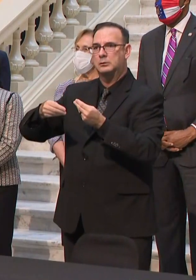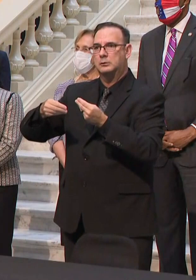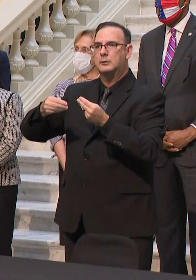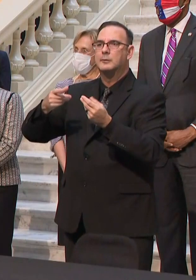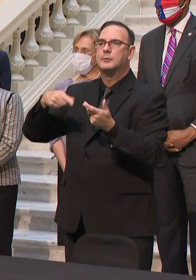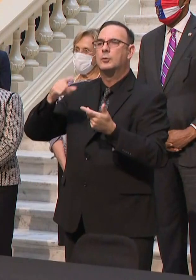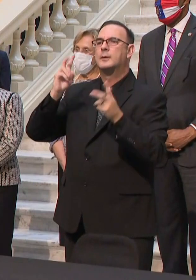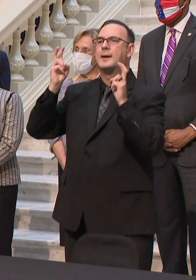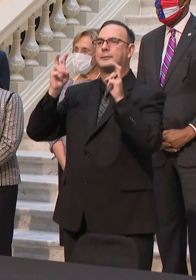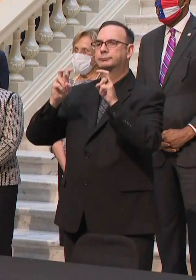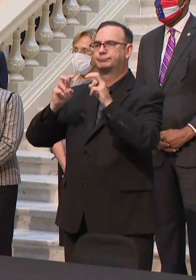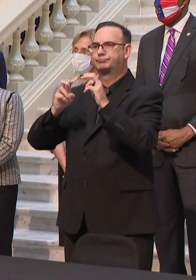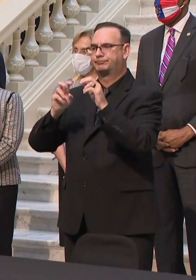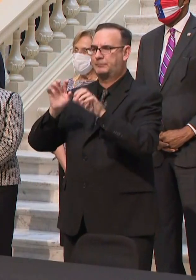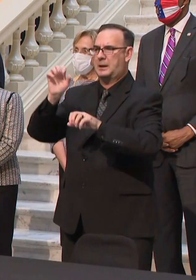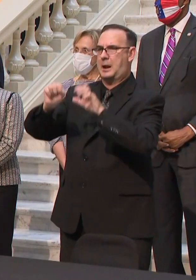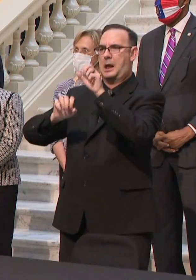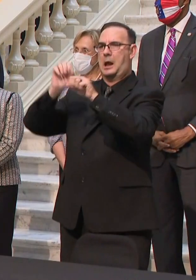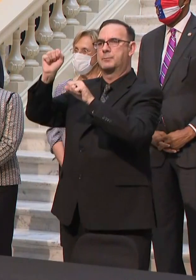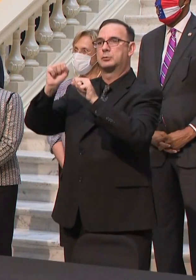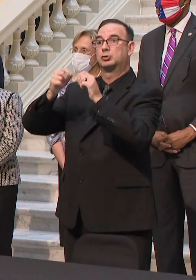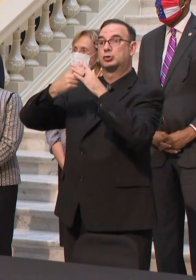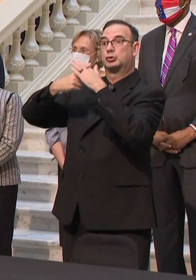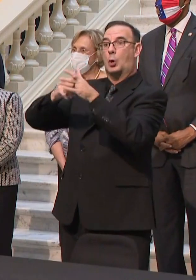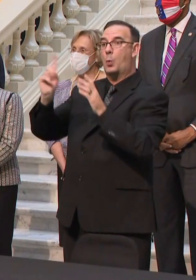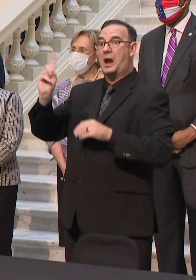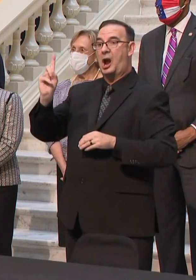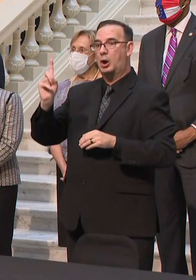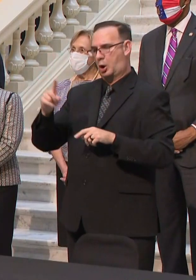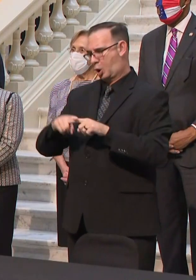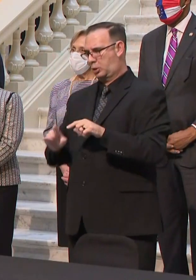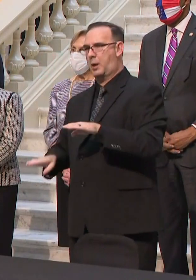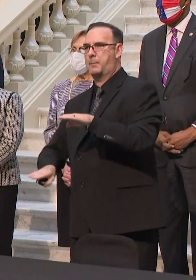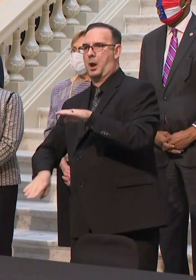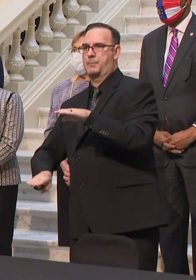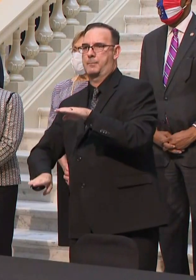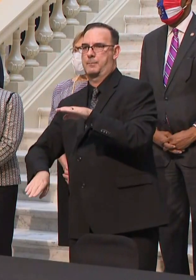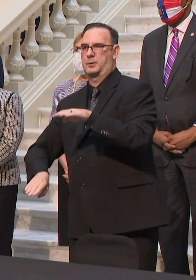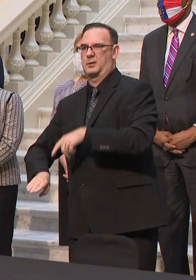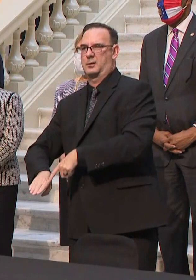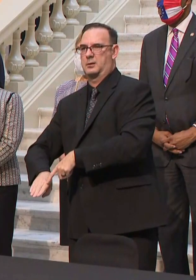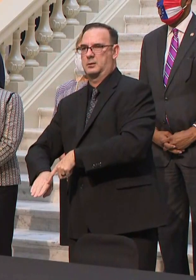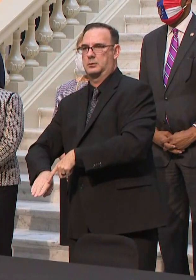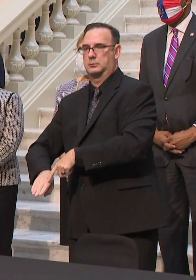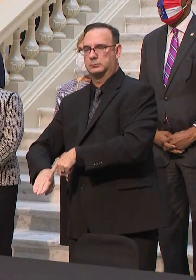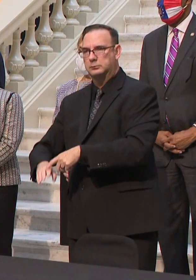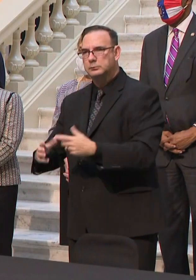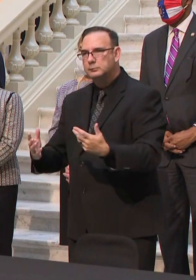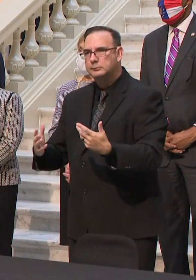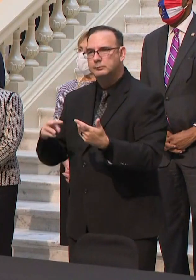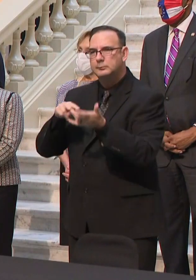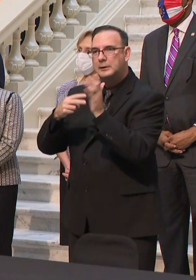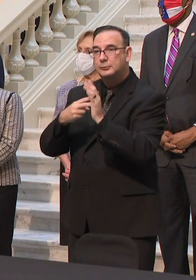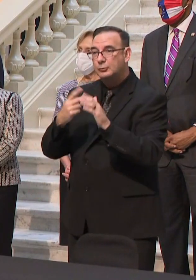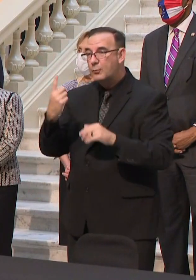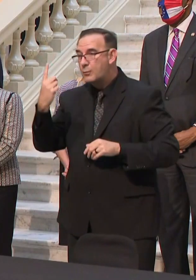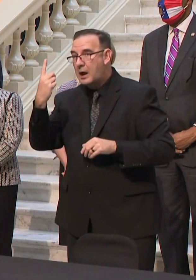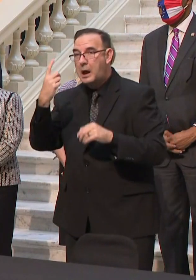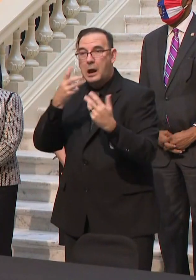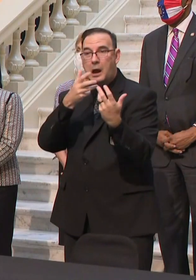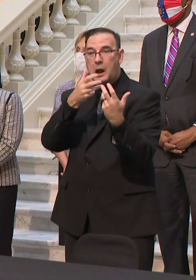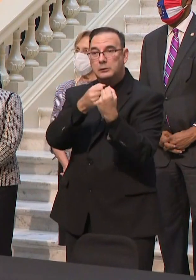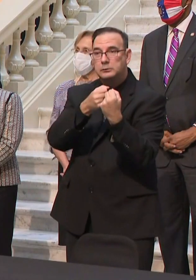Unable to access affordable health insurance, these folks were one illness, one accident, one